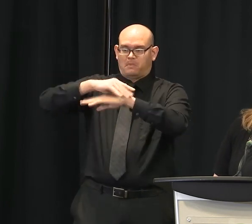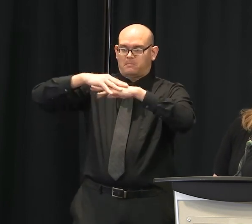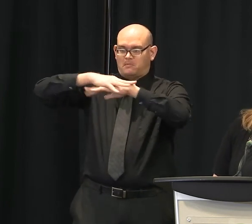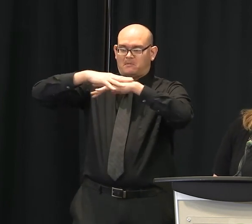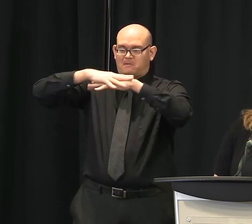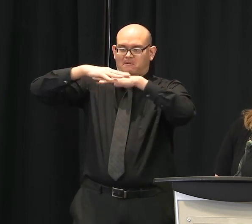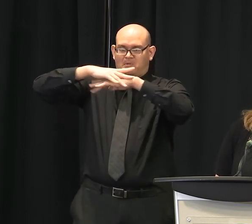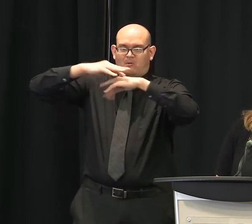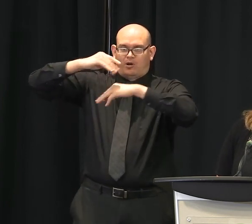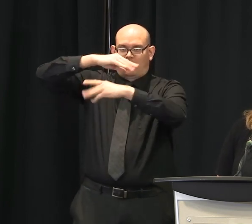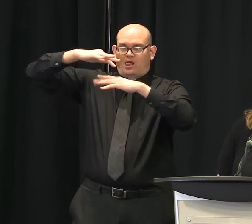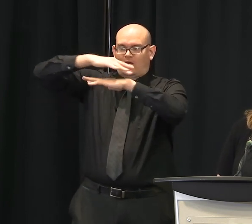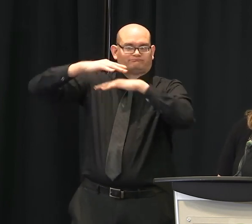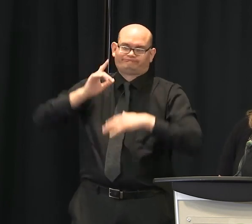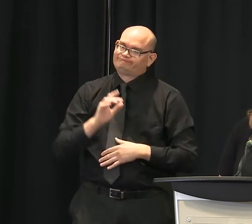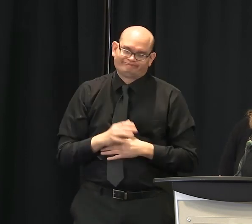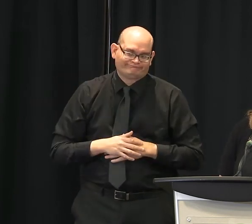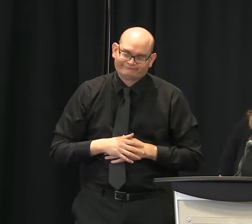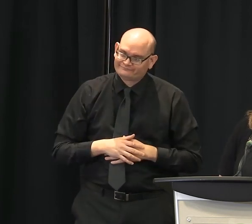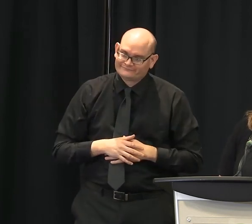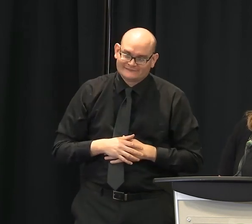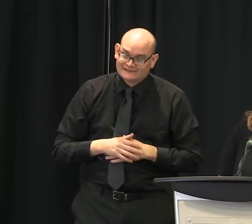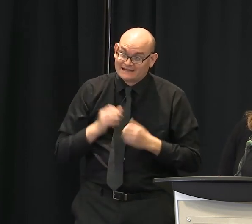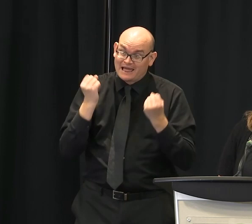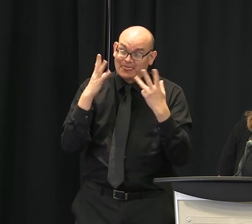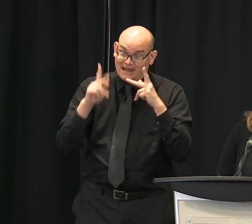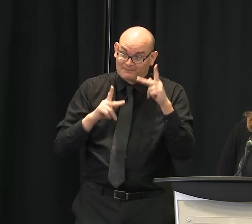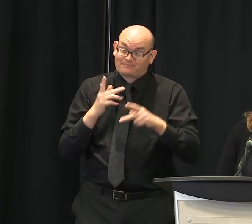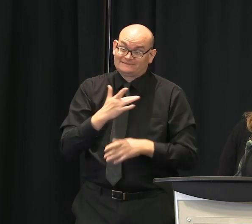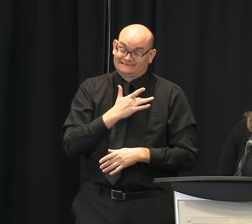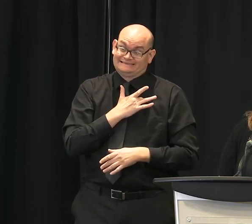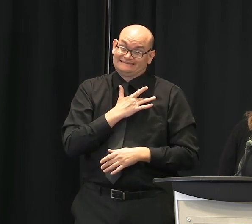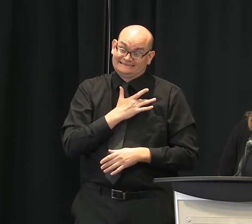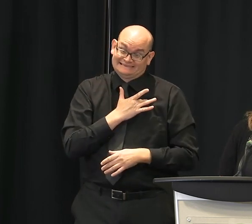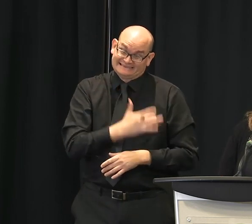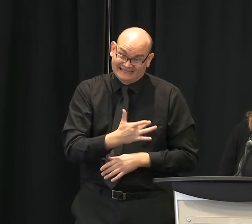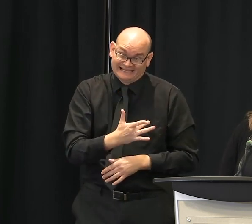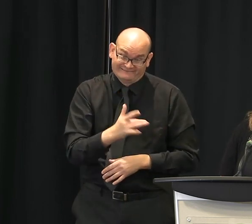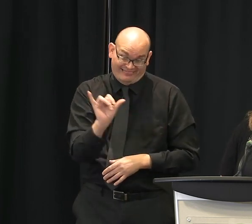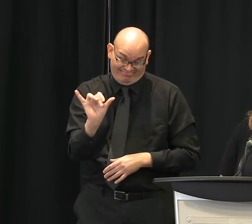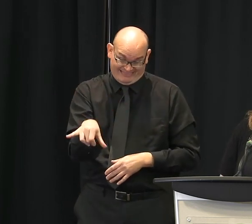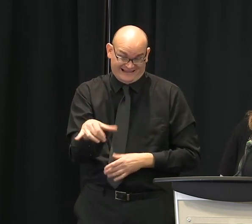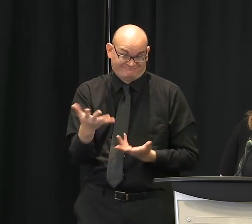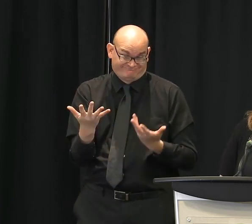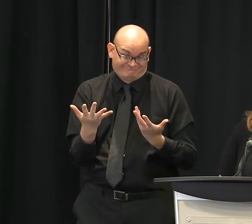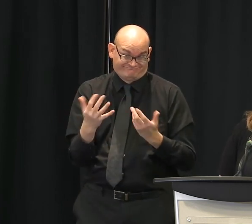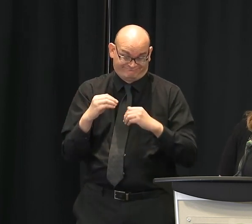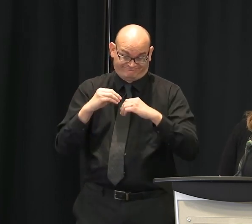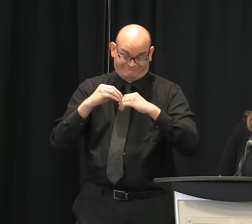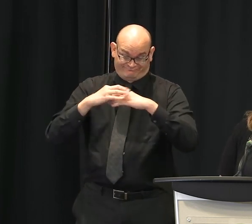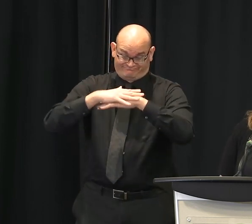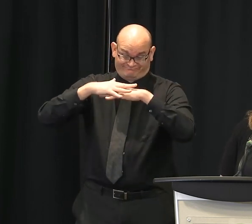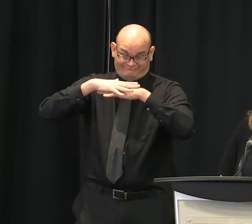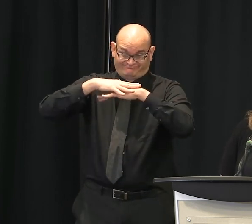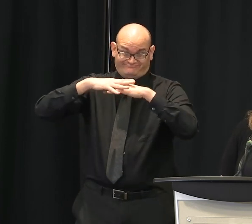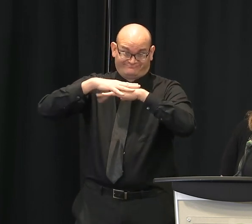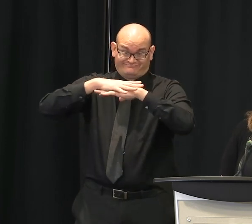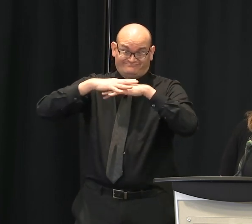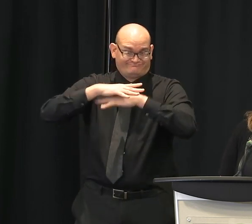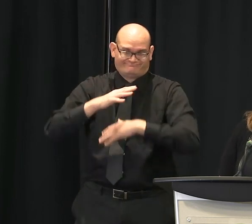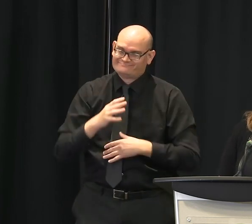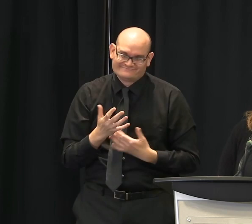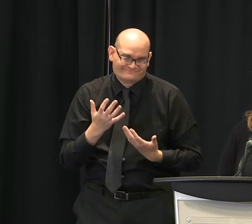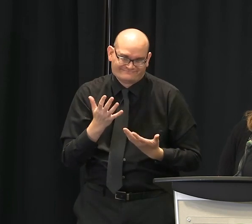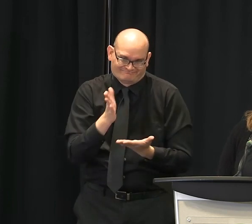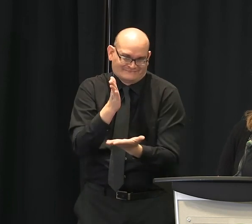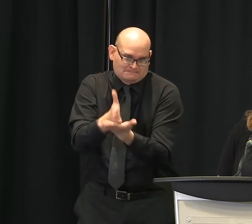DHEC is going to be working with various partners to host some pop-up testing events at multiple locations each month in the Greenville-Spartanburg area, as well as